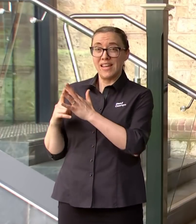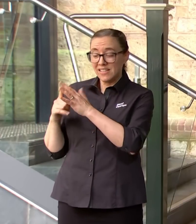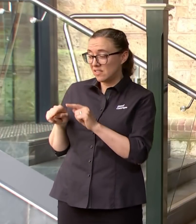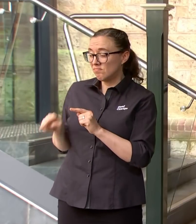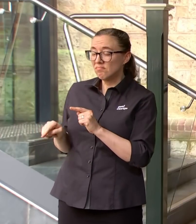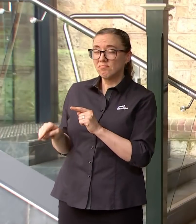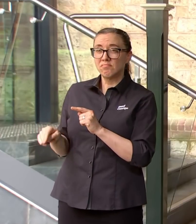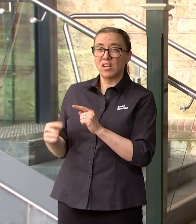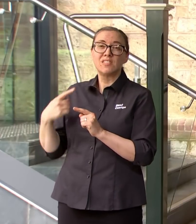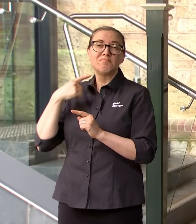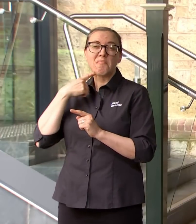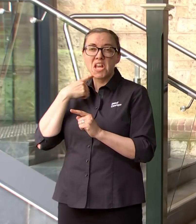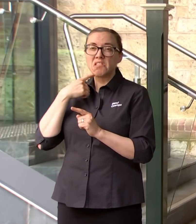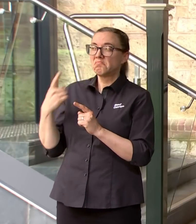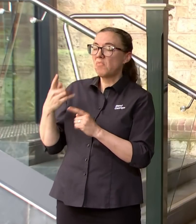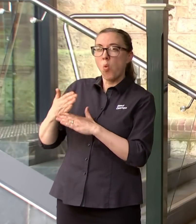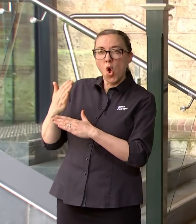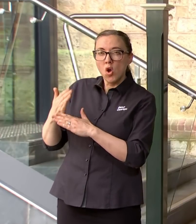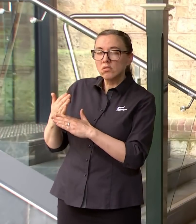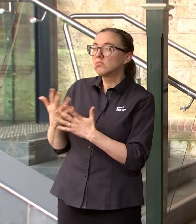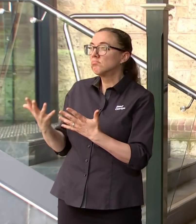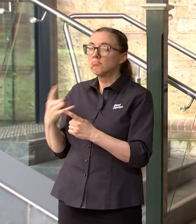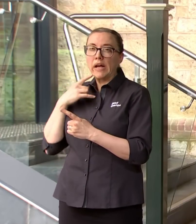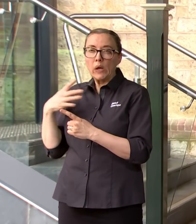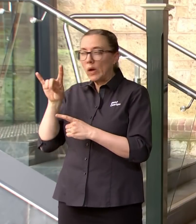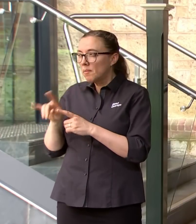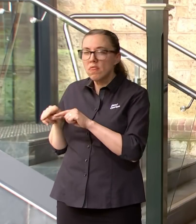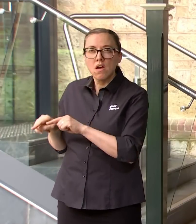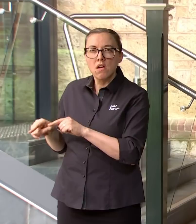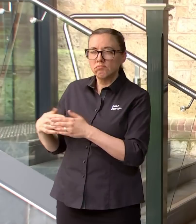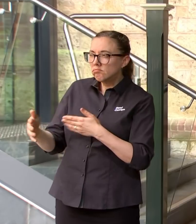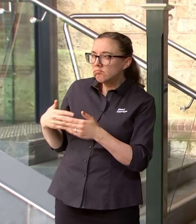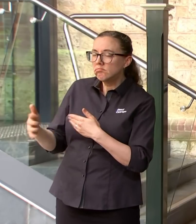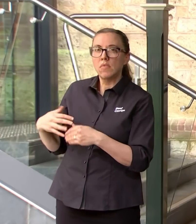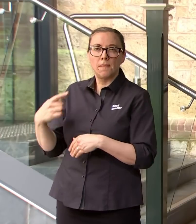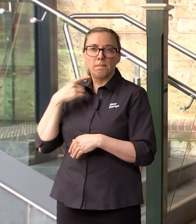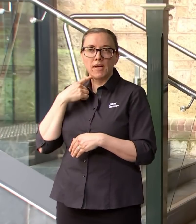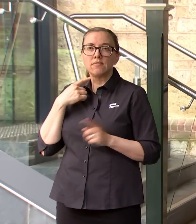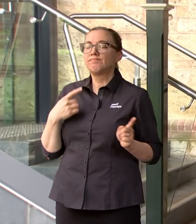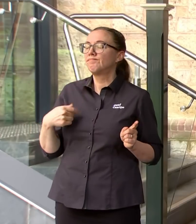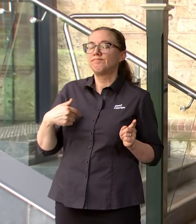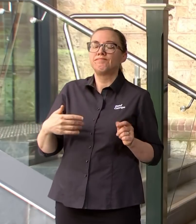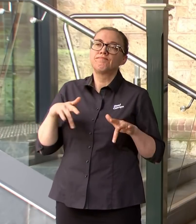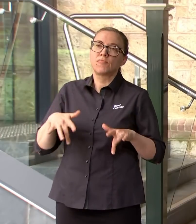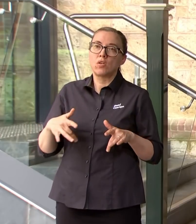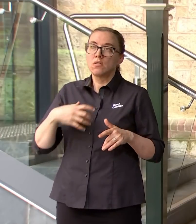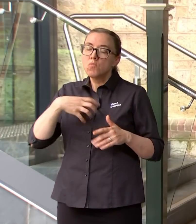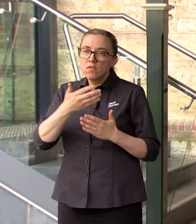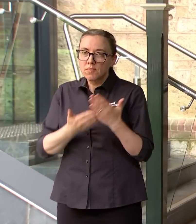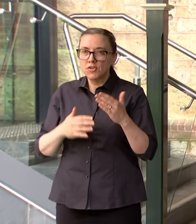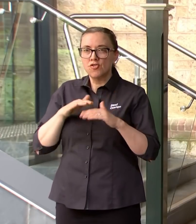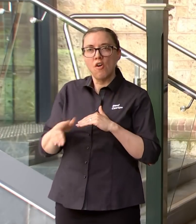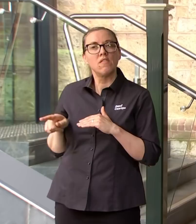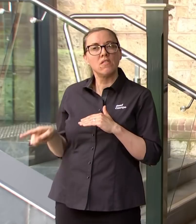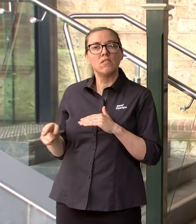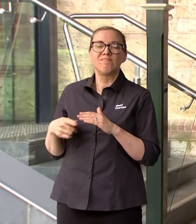so we obviously gave an update on that yesterday I don't have anything further to add to that today but what I can